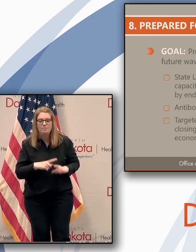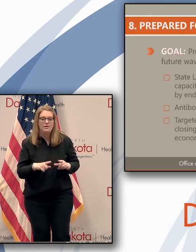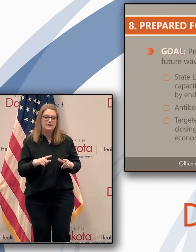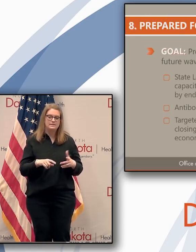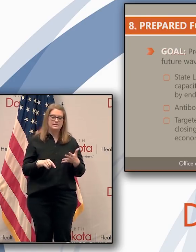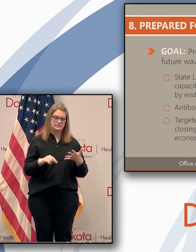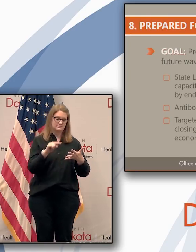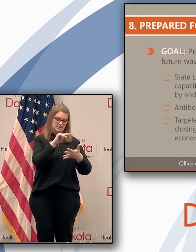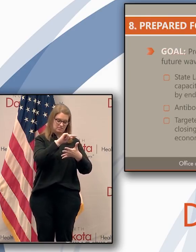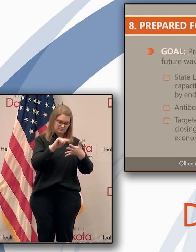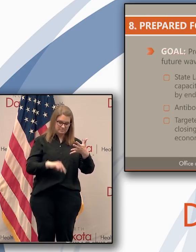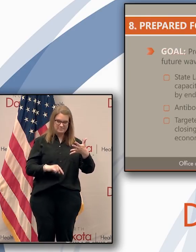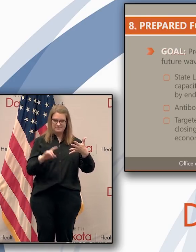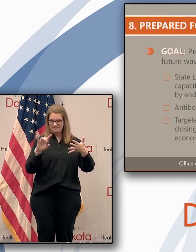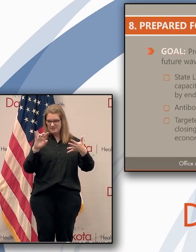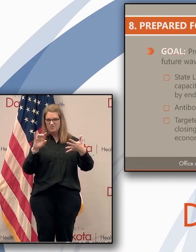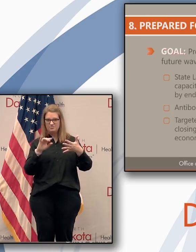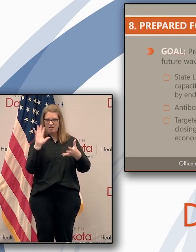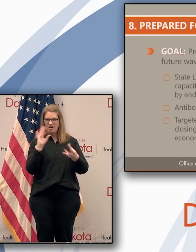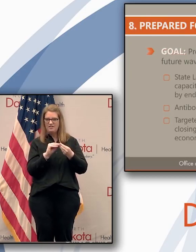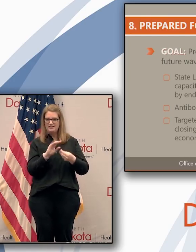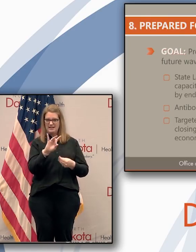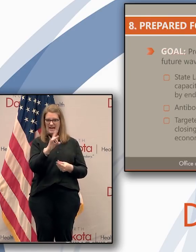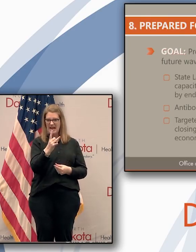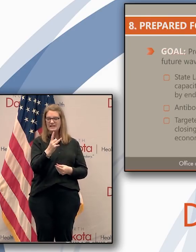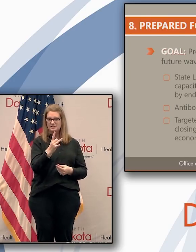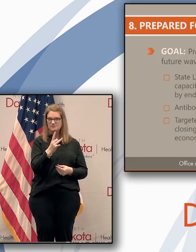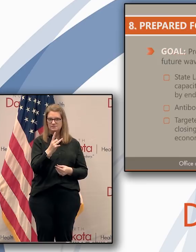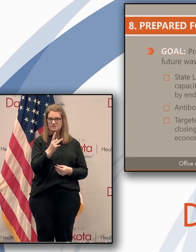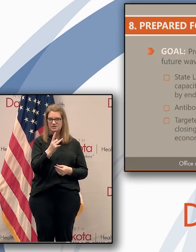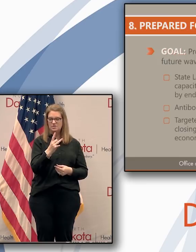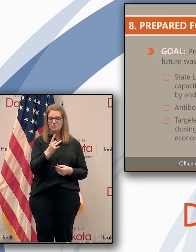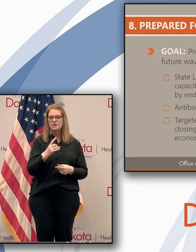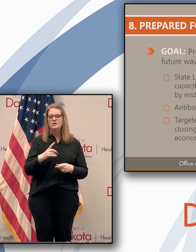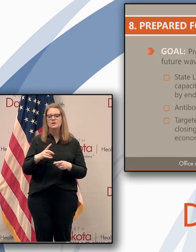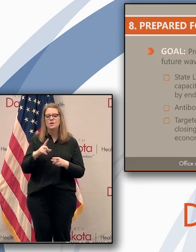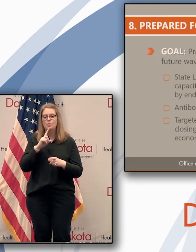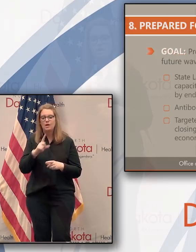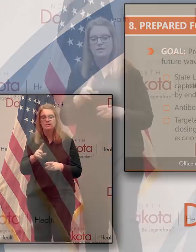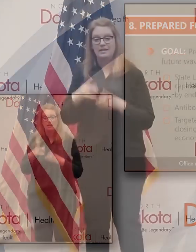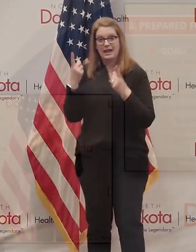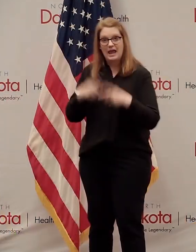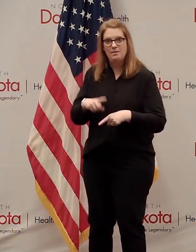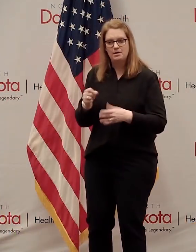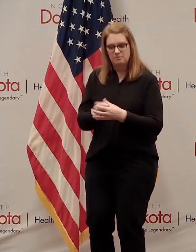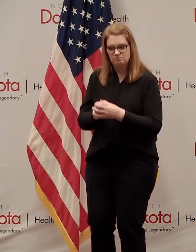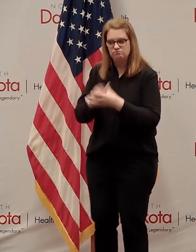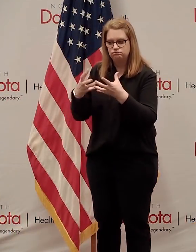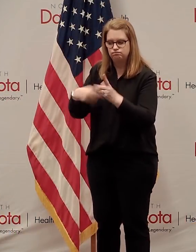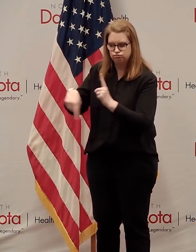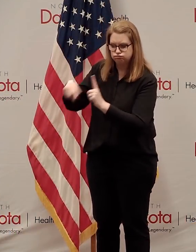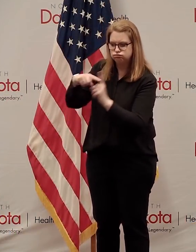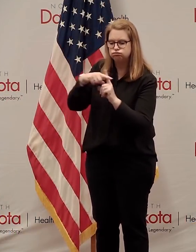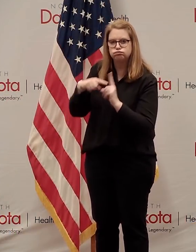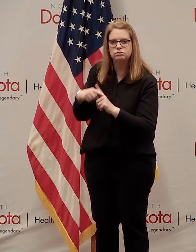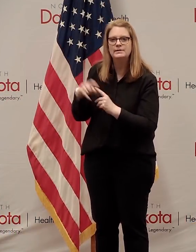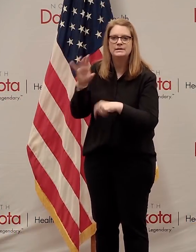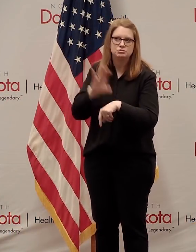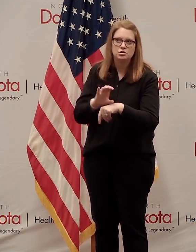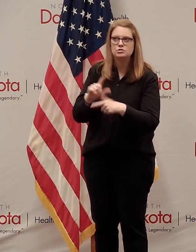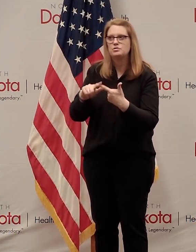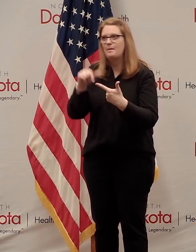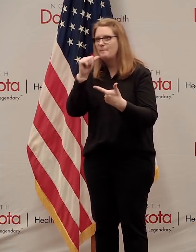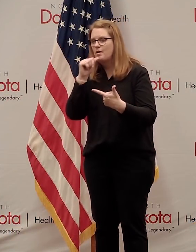contact tracing, the targeted quarantine. If we have an outbreak, whether it comes from a church, a bar, a school, a